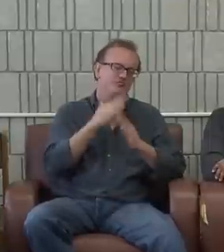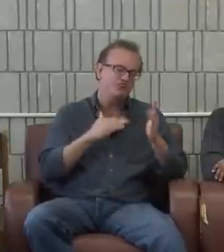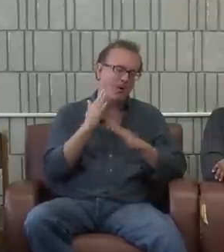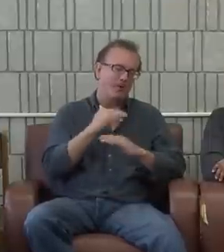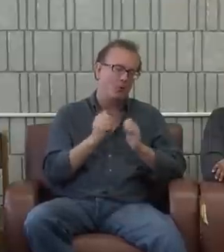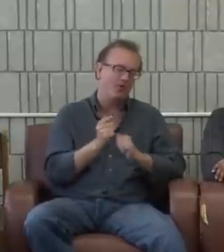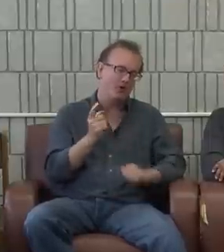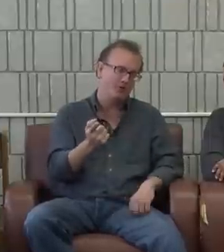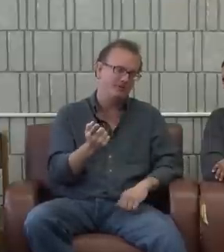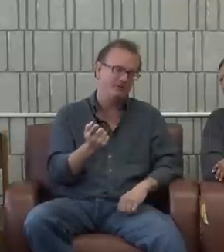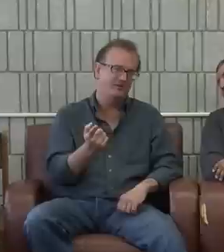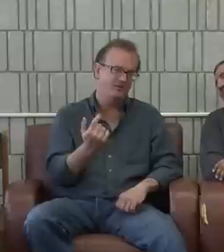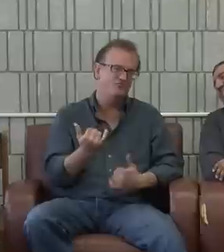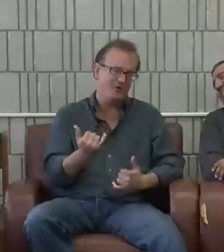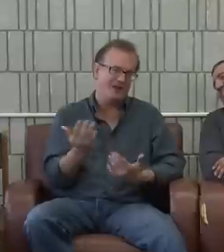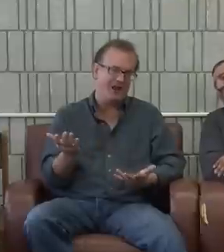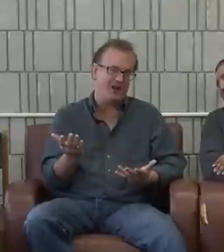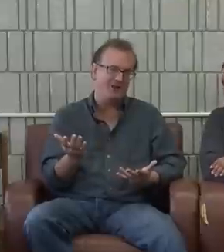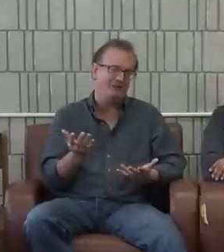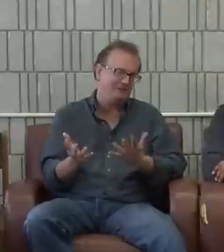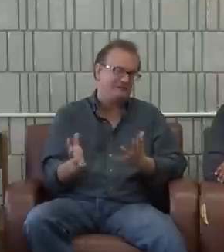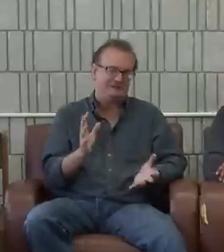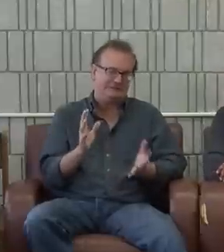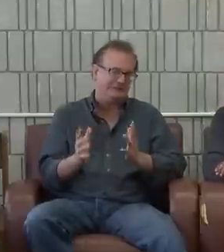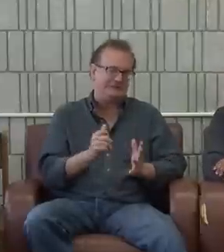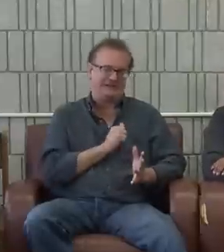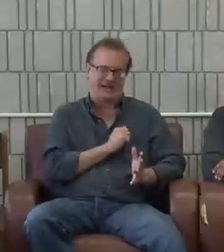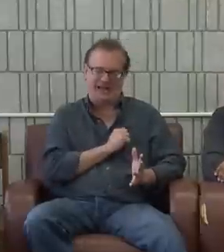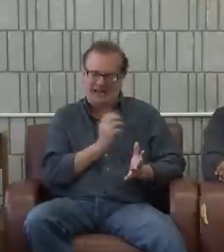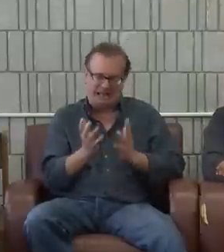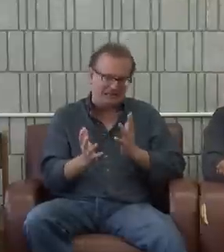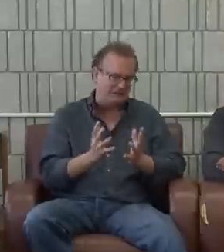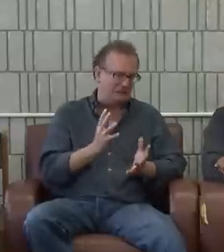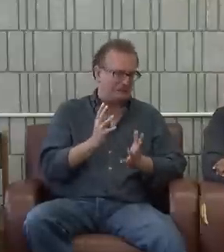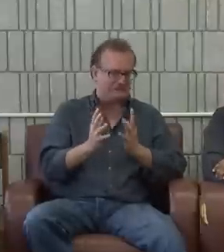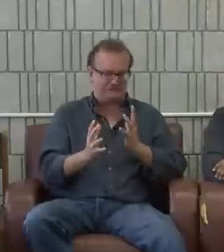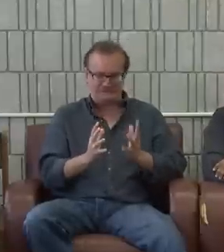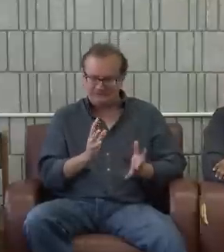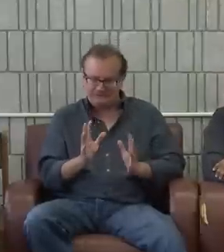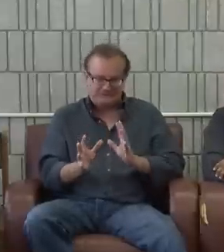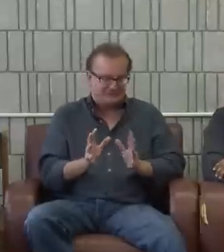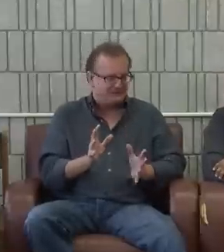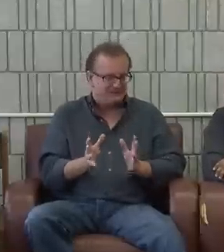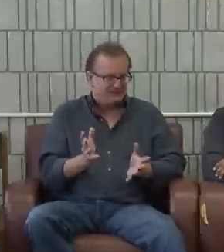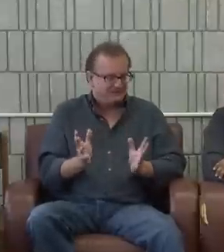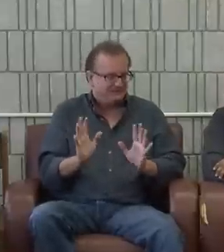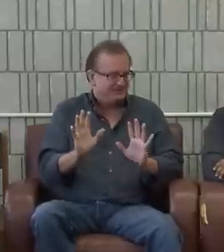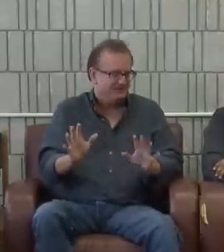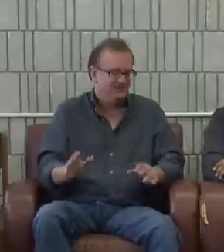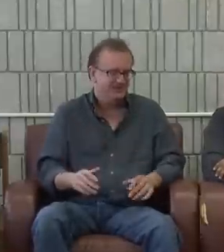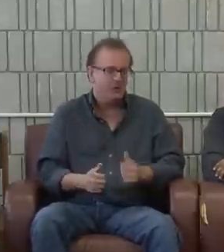I'm in big trouble with those two. I'm trying to manage the whole attitude, puberty thing.